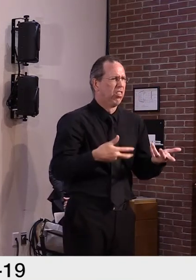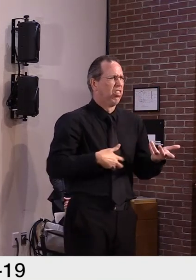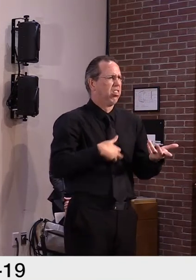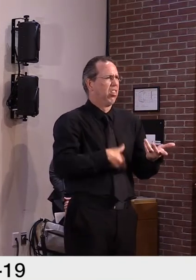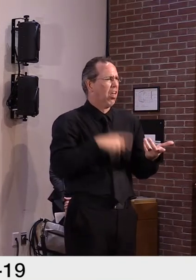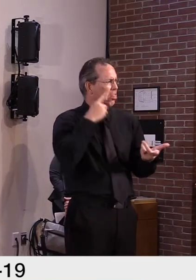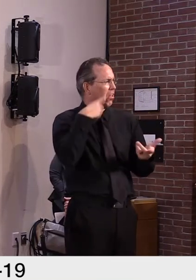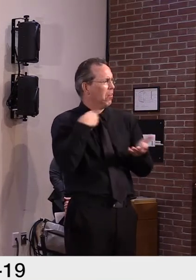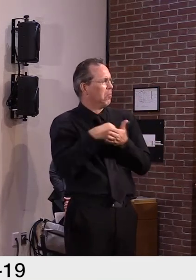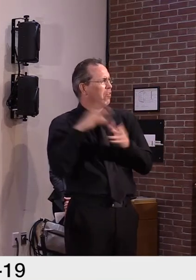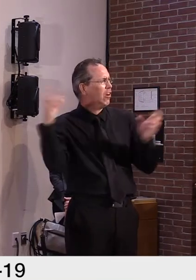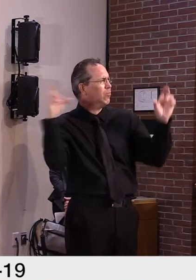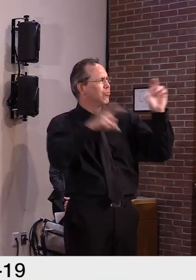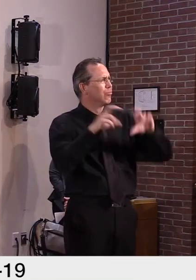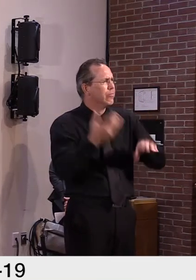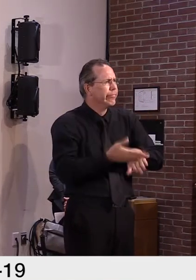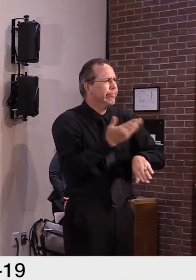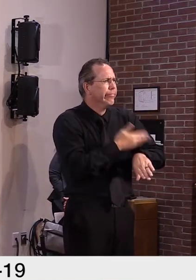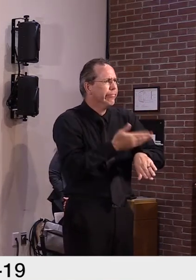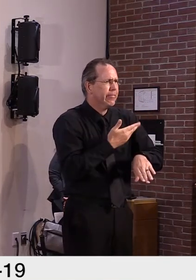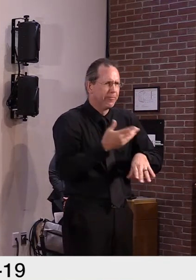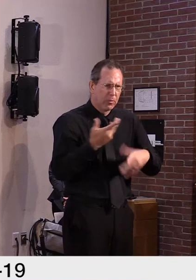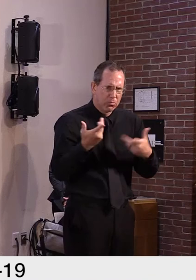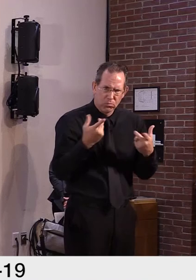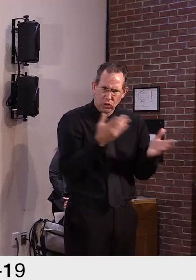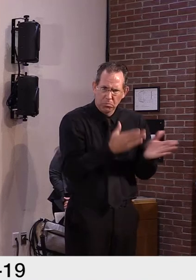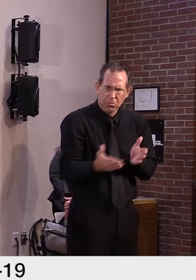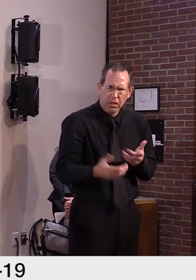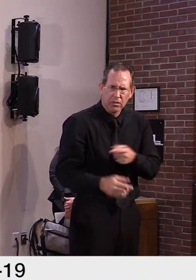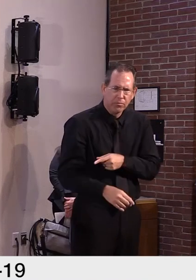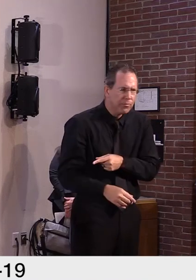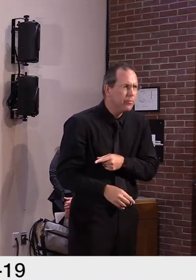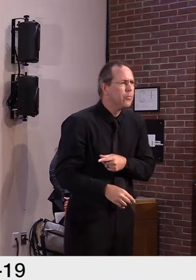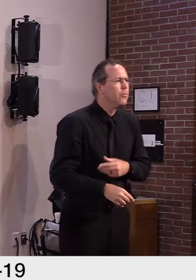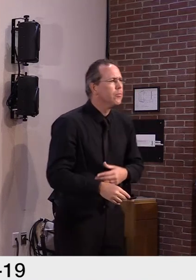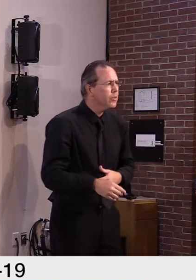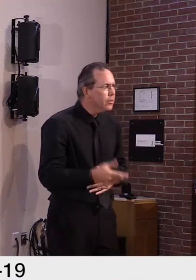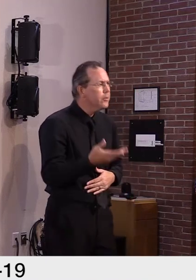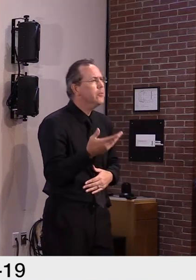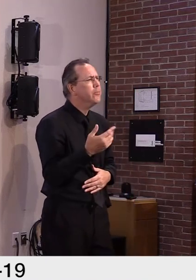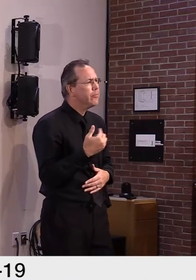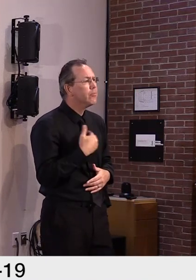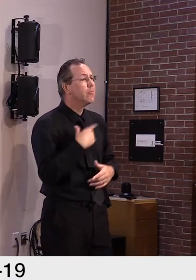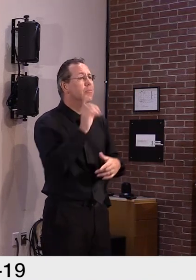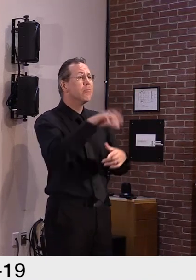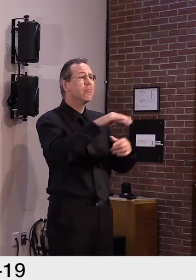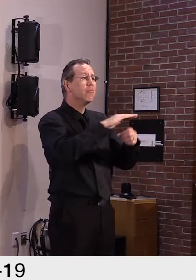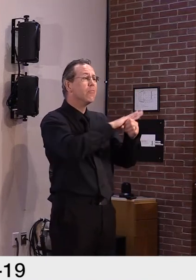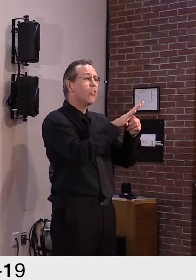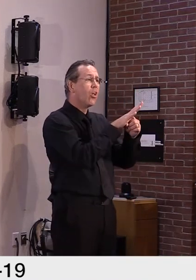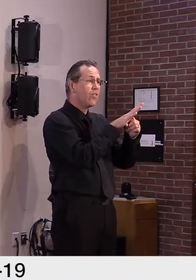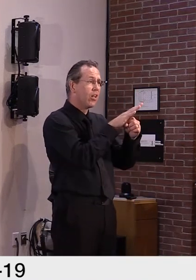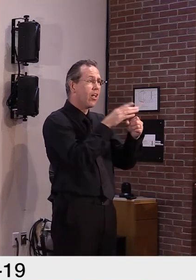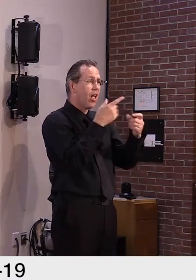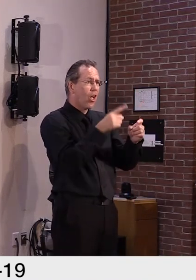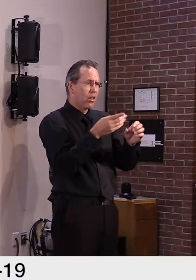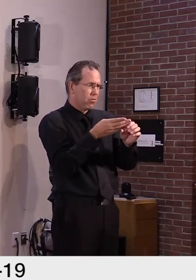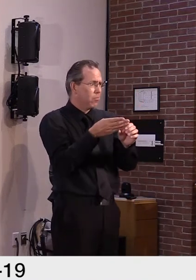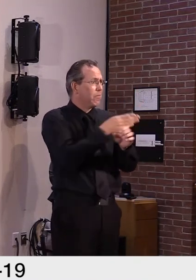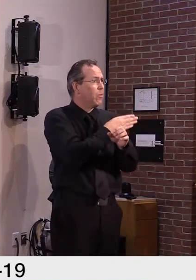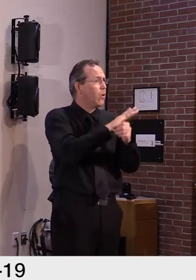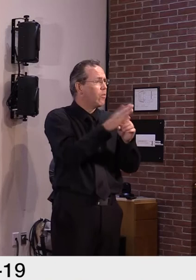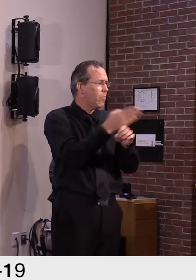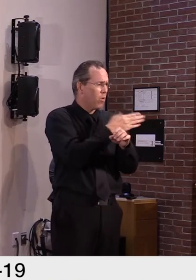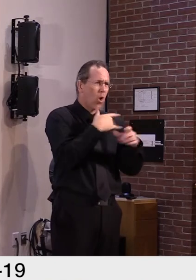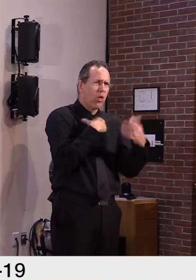departments that were being established. We've enhanced those with, uh, some of the CARES money. Um, but we have to keep in mind as well. Um,